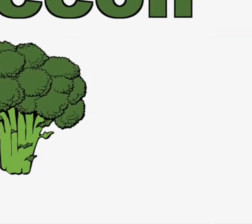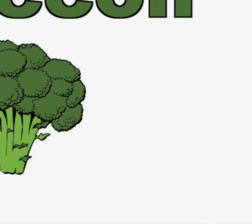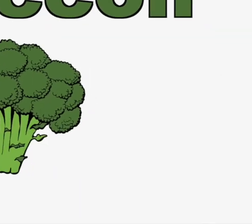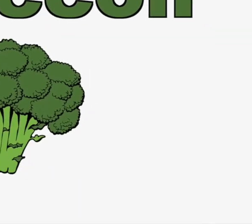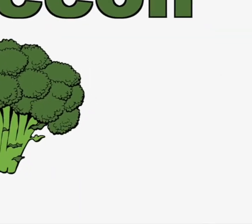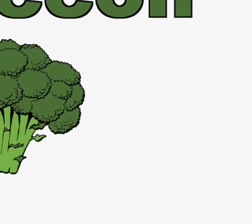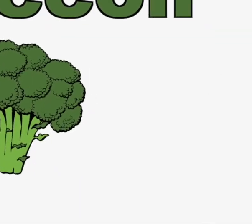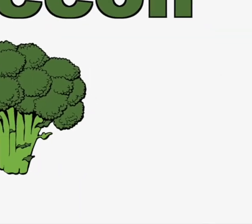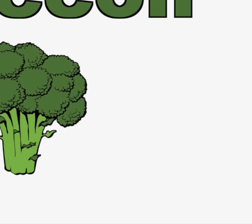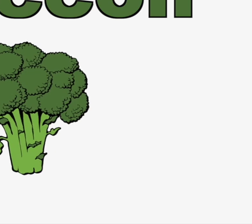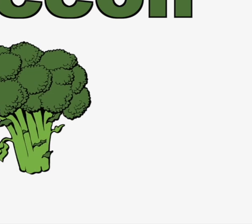Broccoli